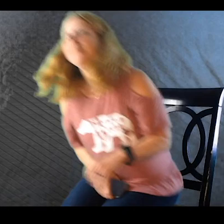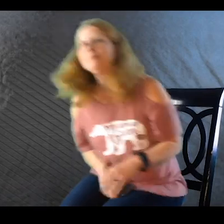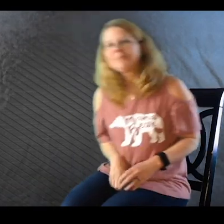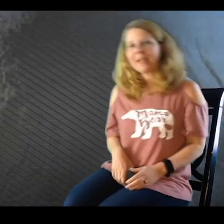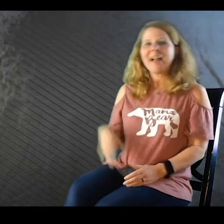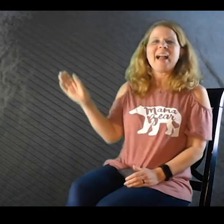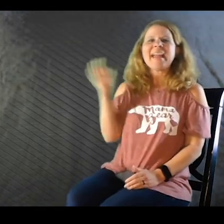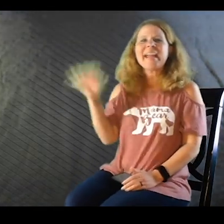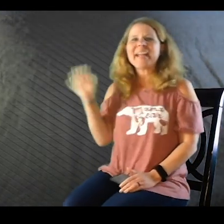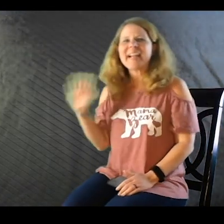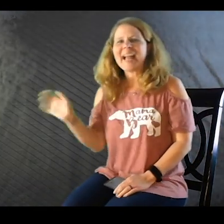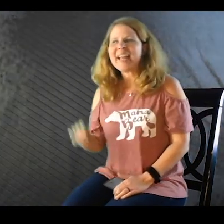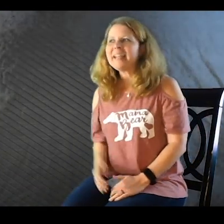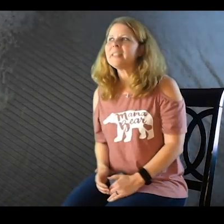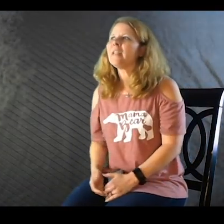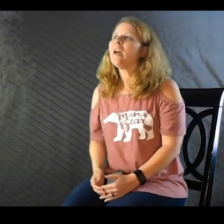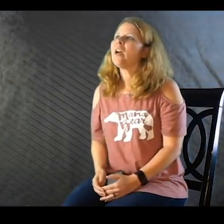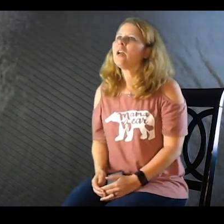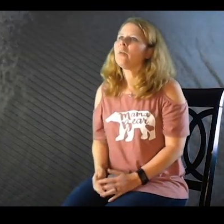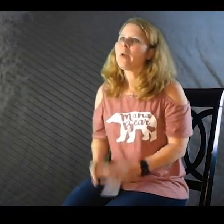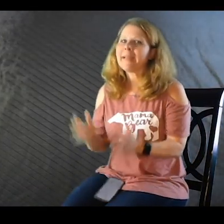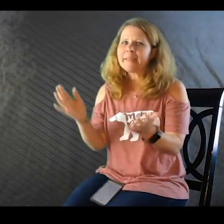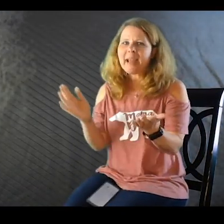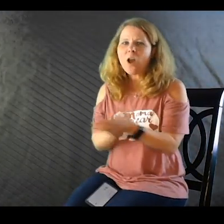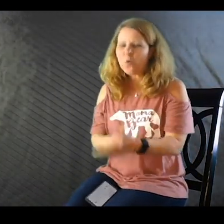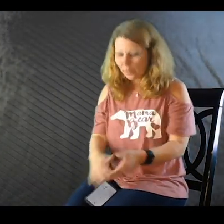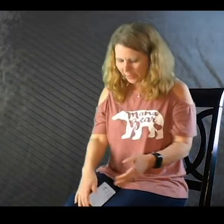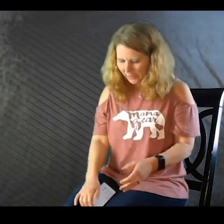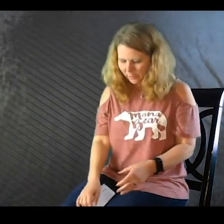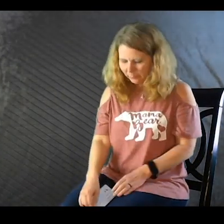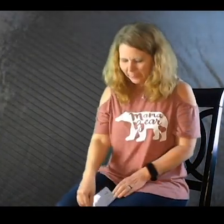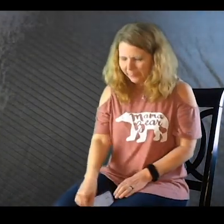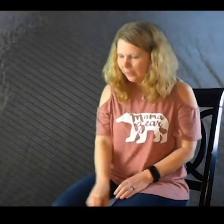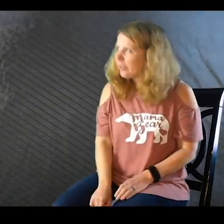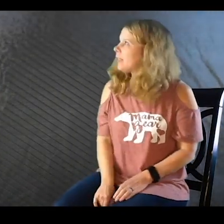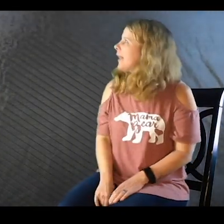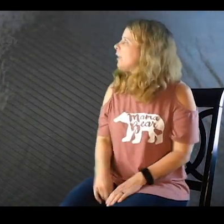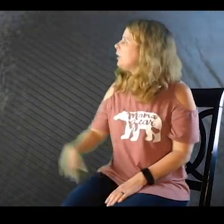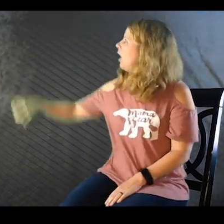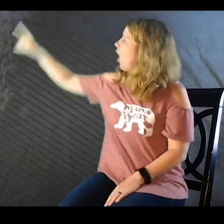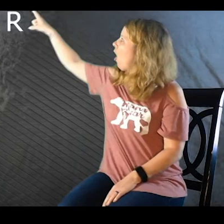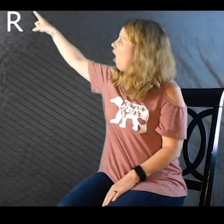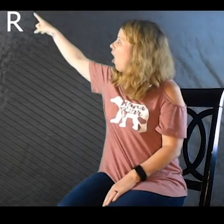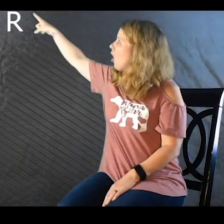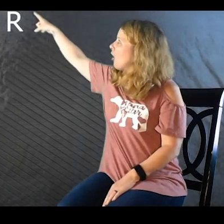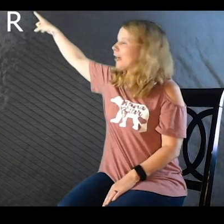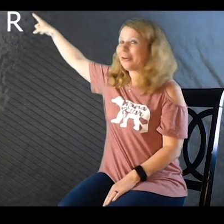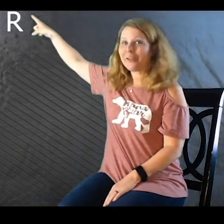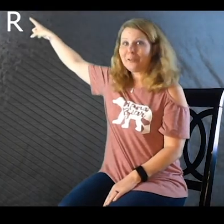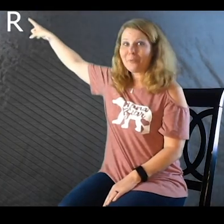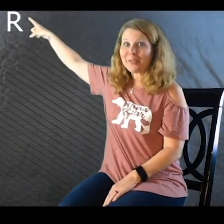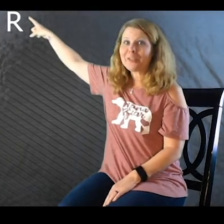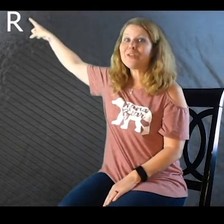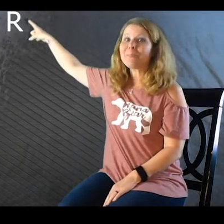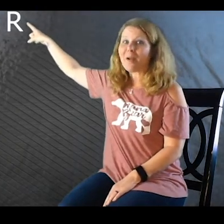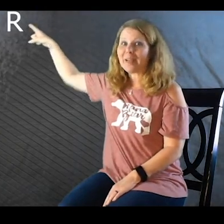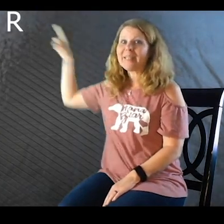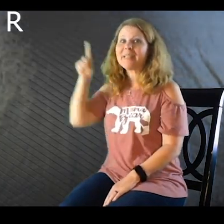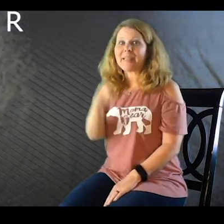Hey guys! Right now we're going to review the letter R. What does your body say